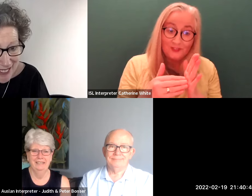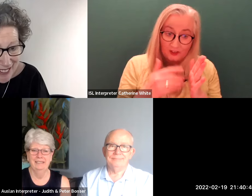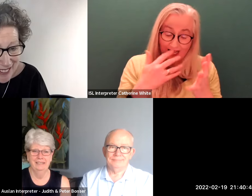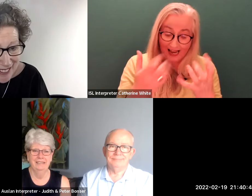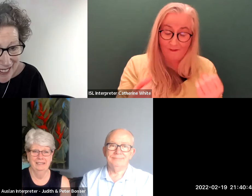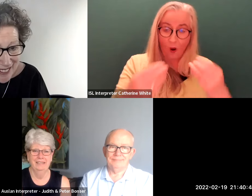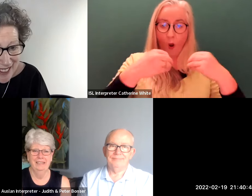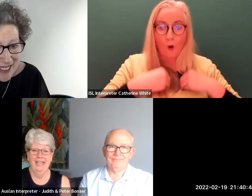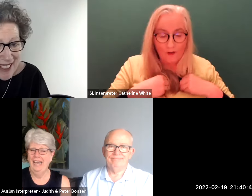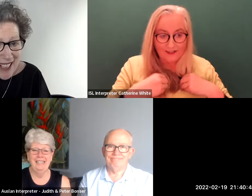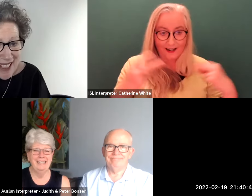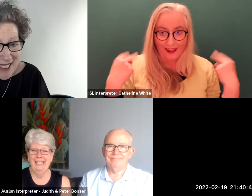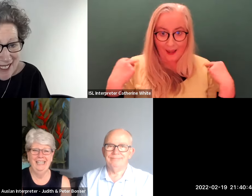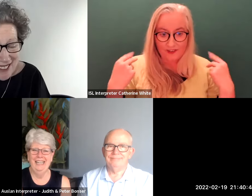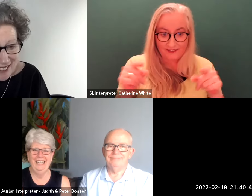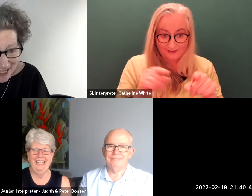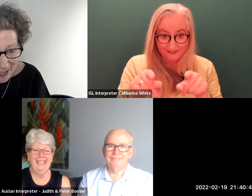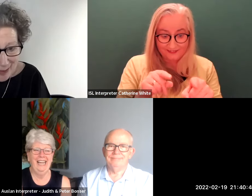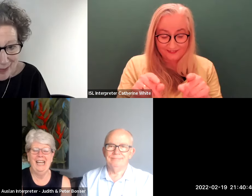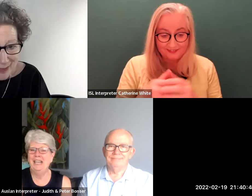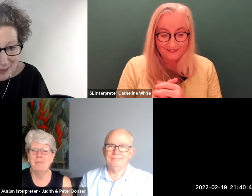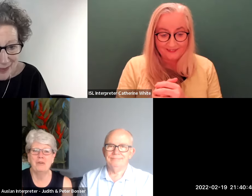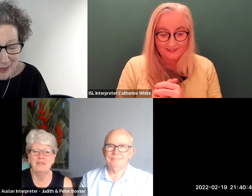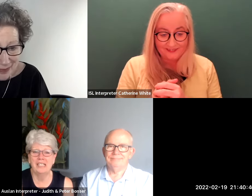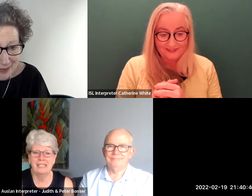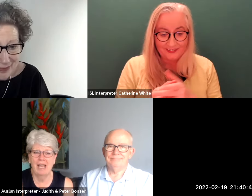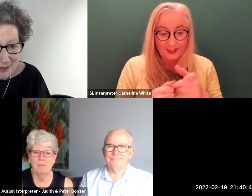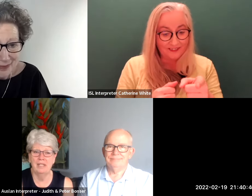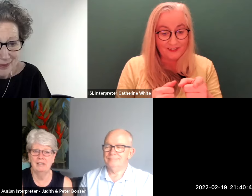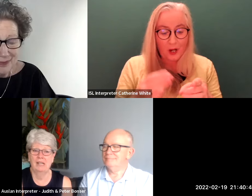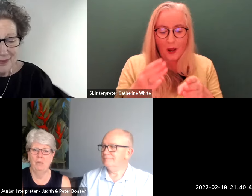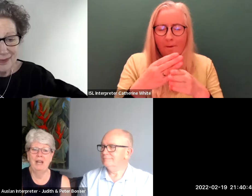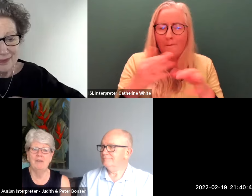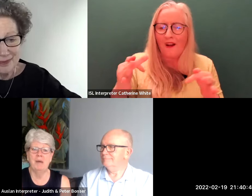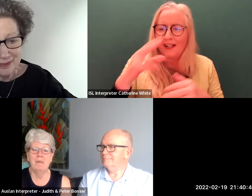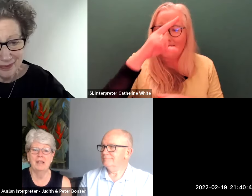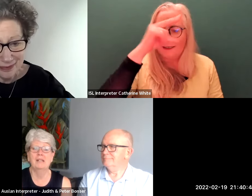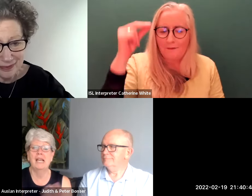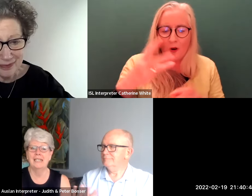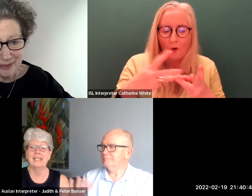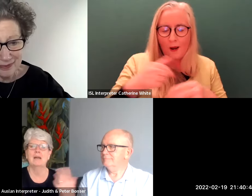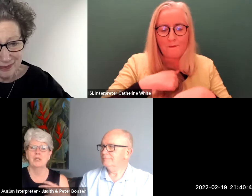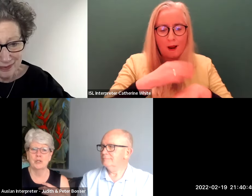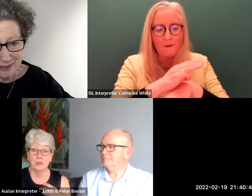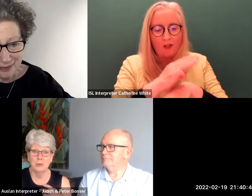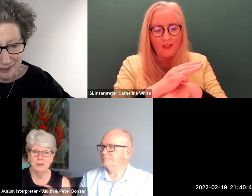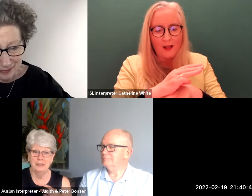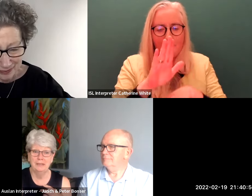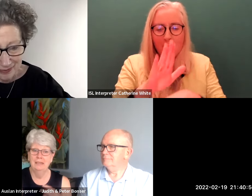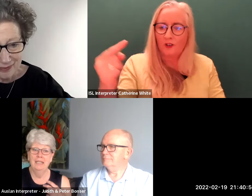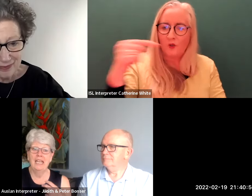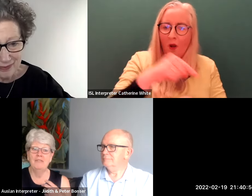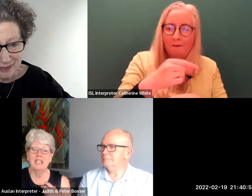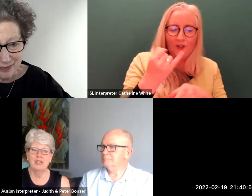and and a perfect example is whenever my mother had to come to the school